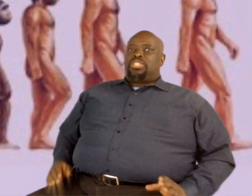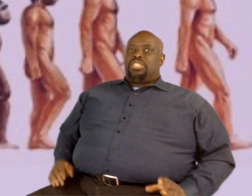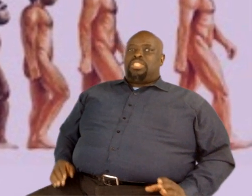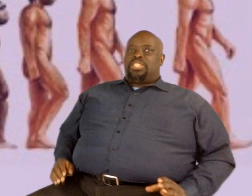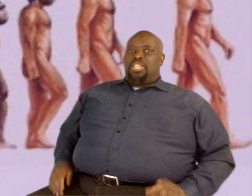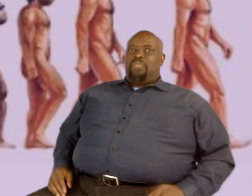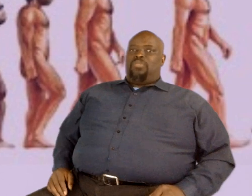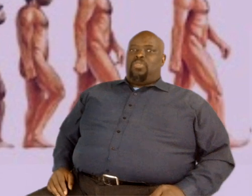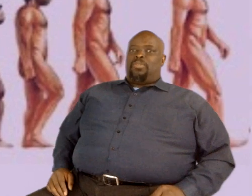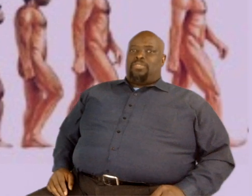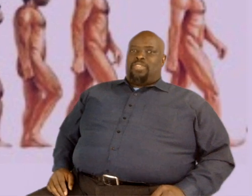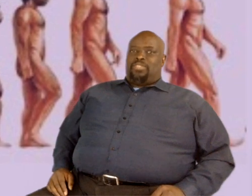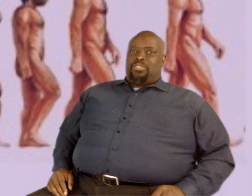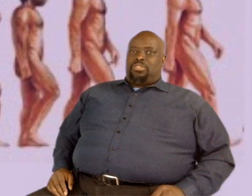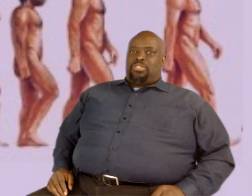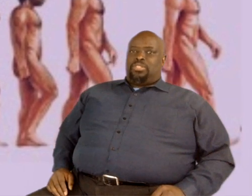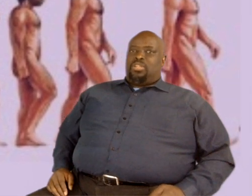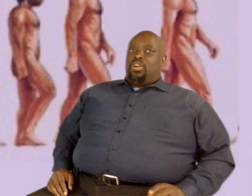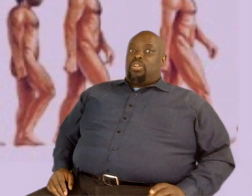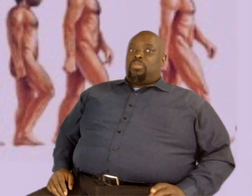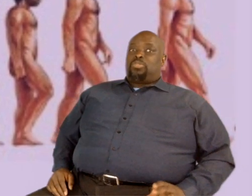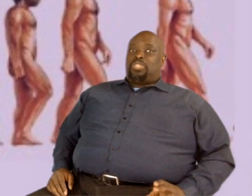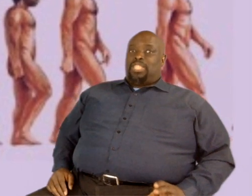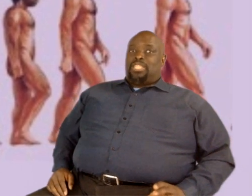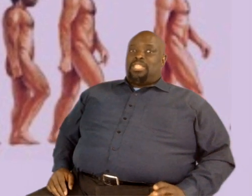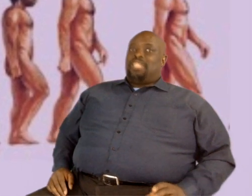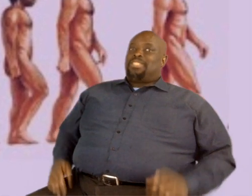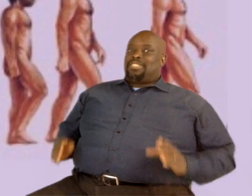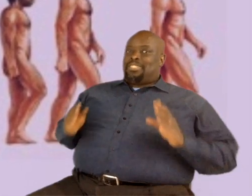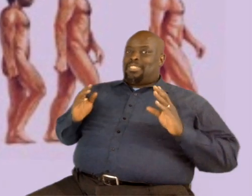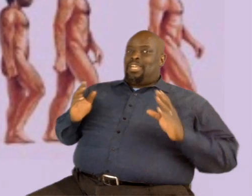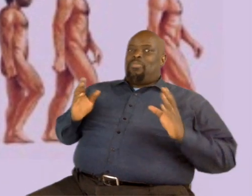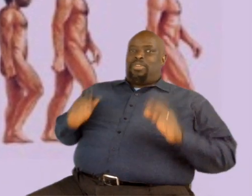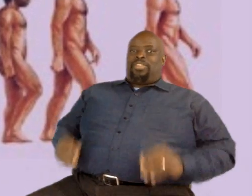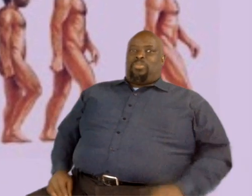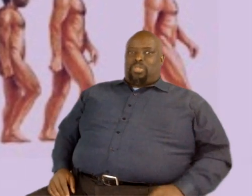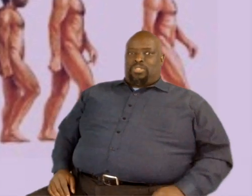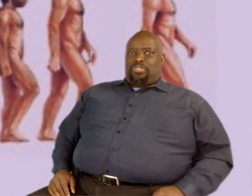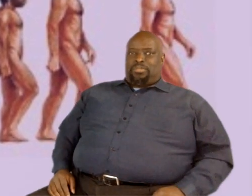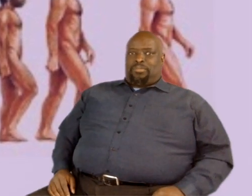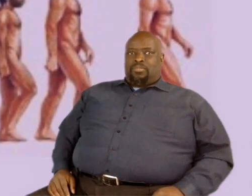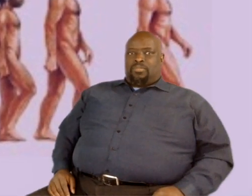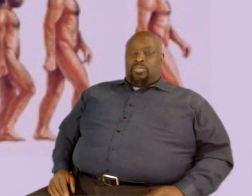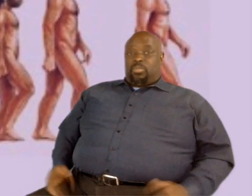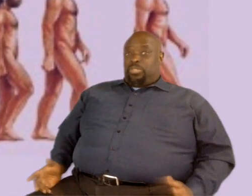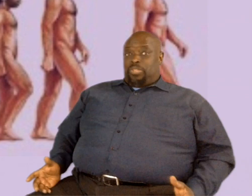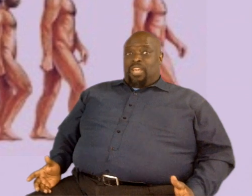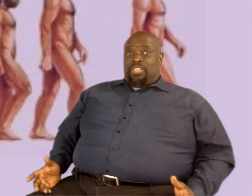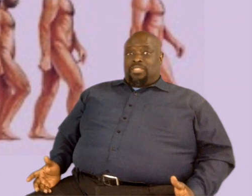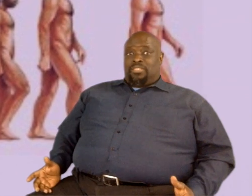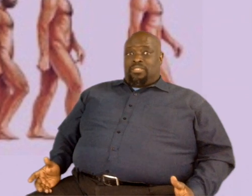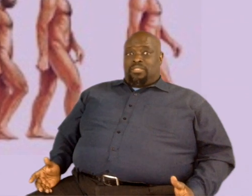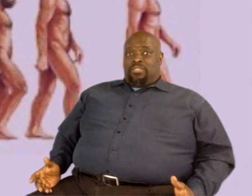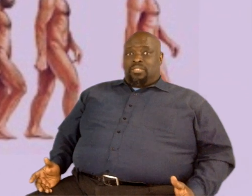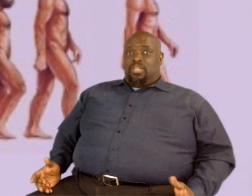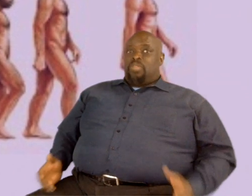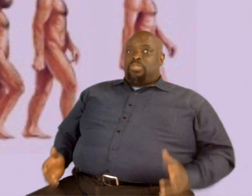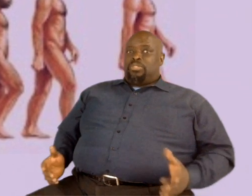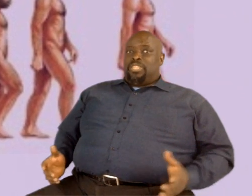see some form of evolution almost daily, somewhere in the world. We do not. We do not